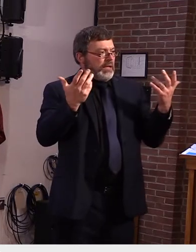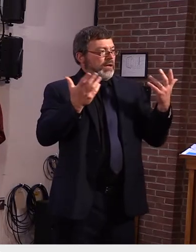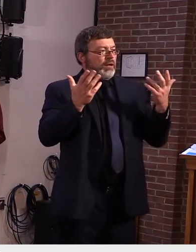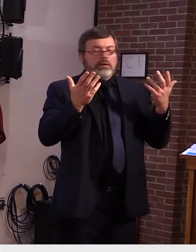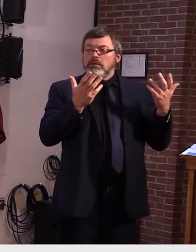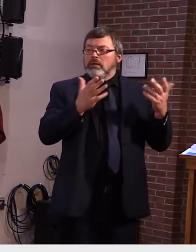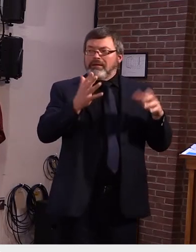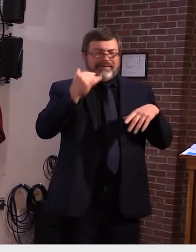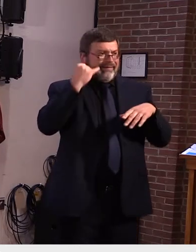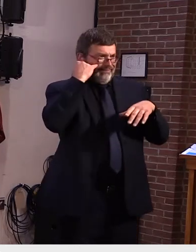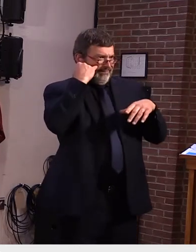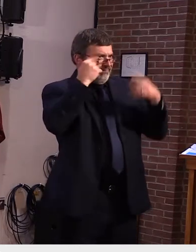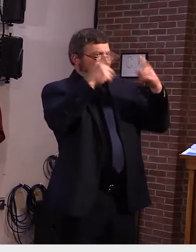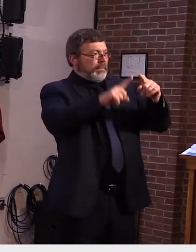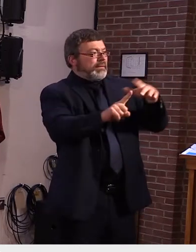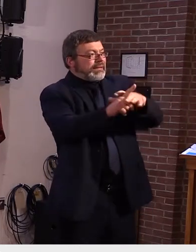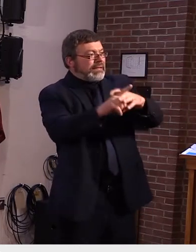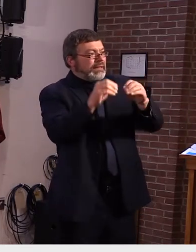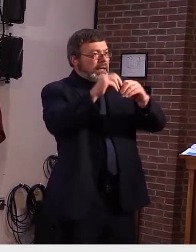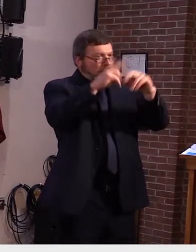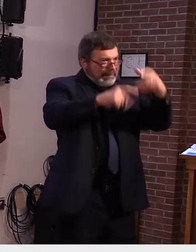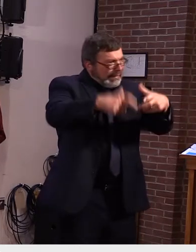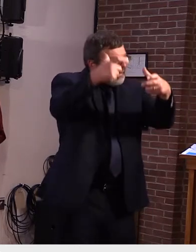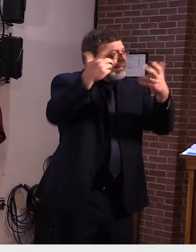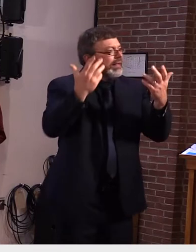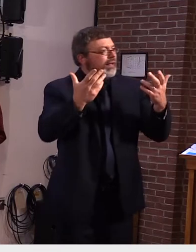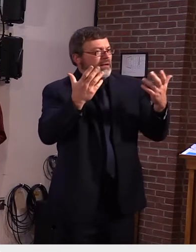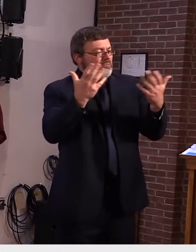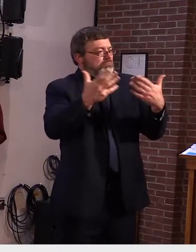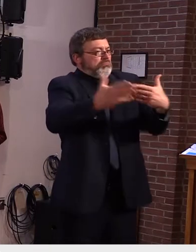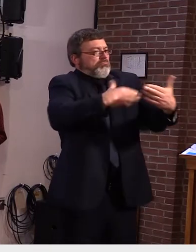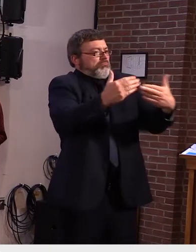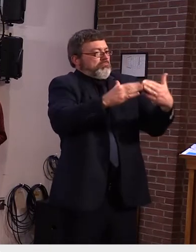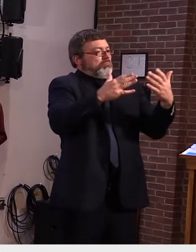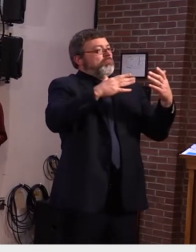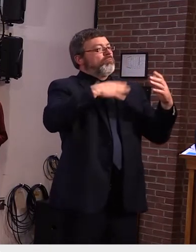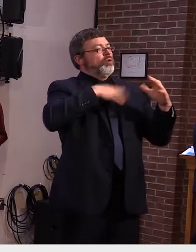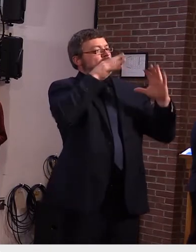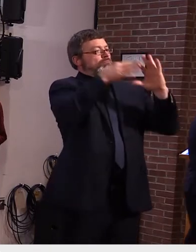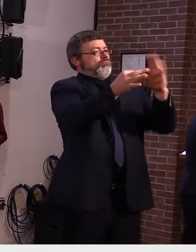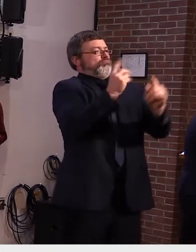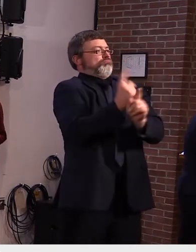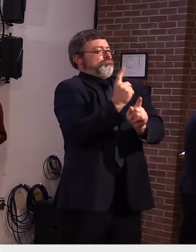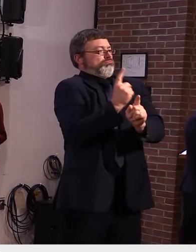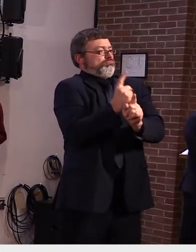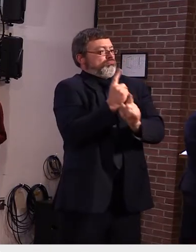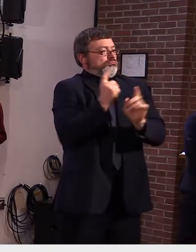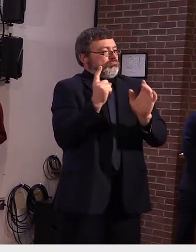in order to have the information be accurate we're including cases through the preceding friday